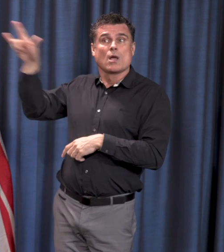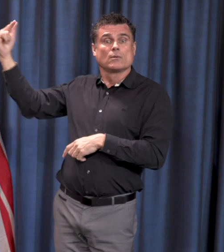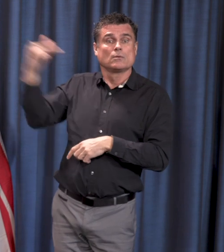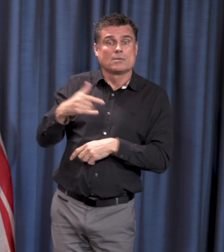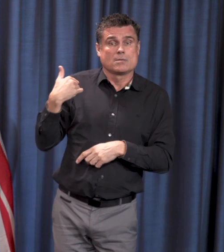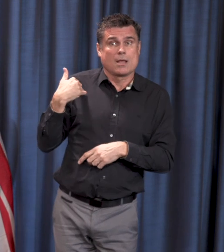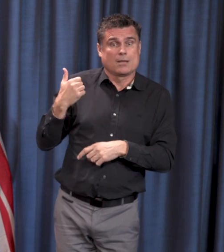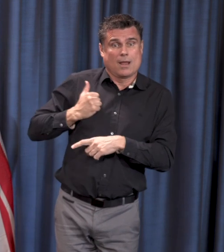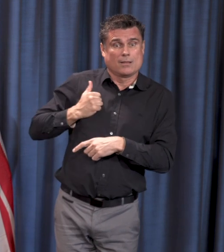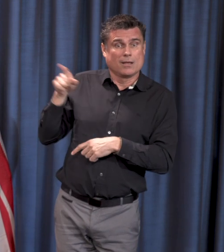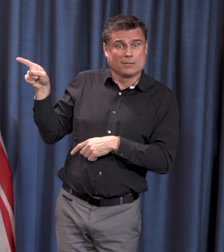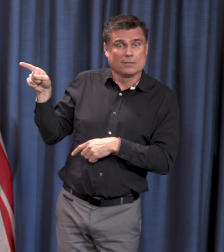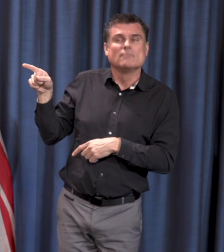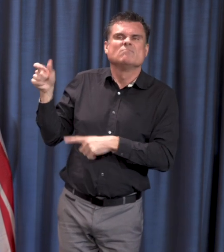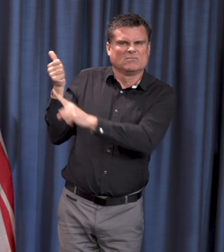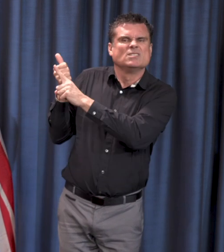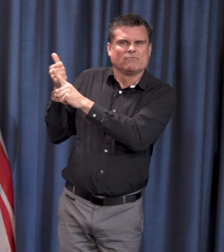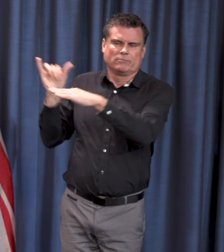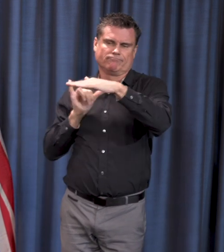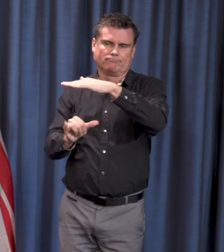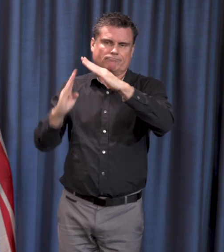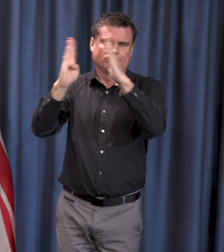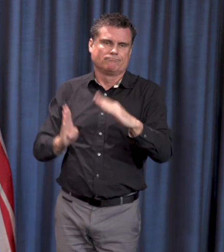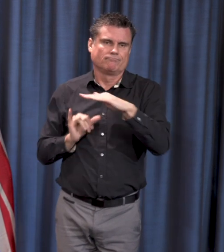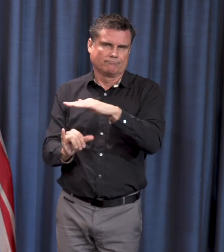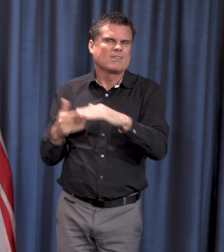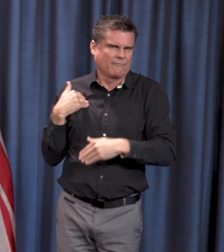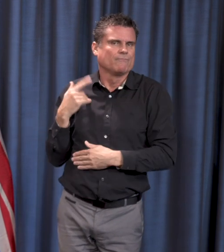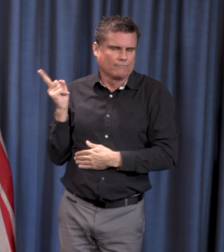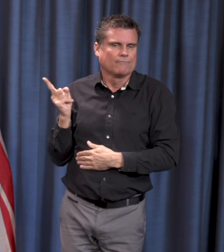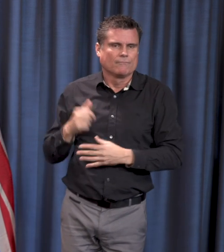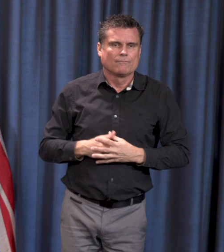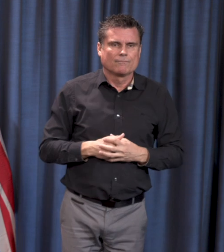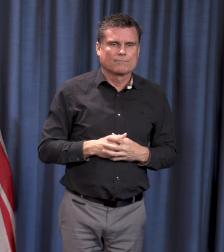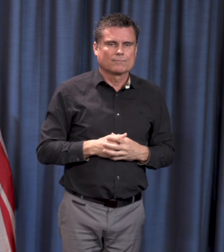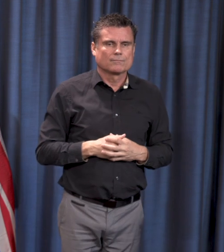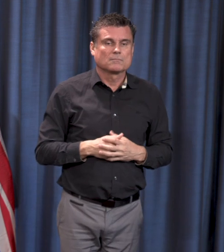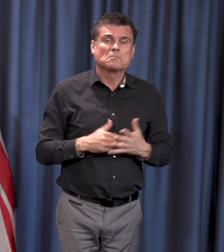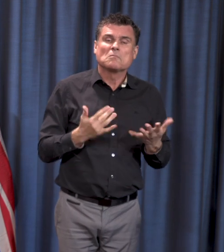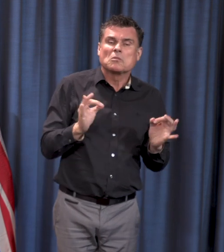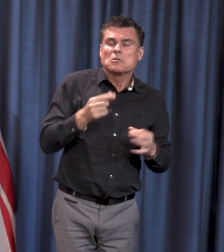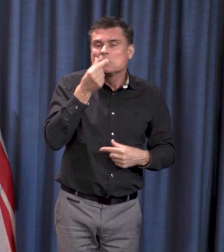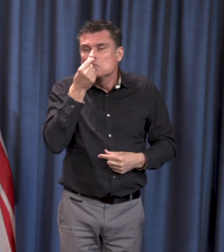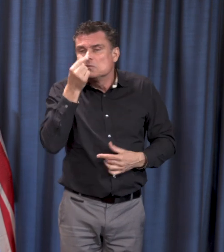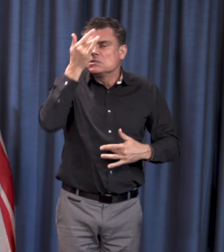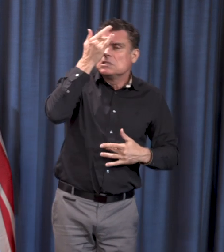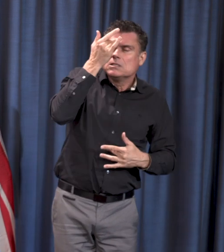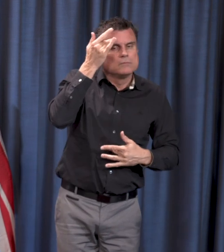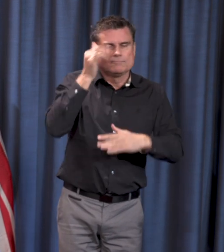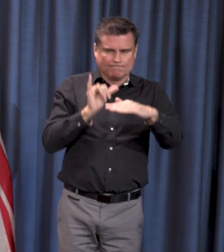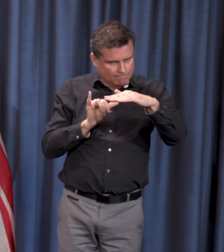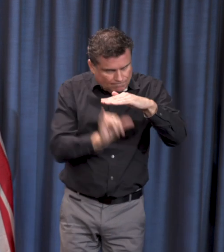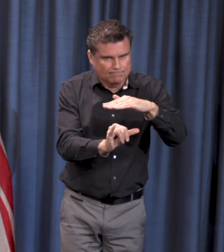self-isolation is what they need to do, even if they have mild symptoms and they do not need to have a test in those cases.